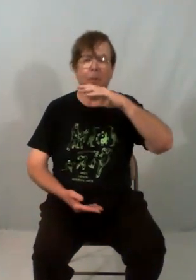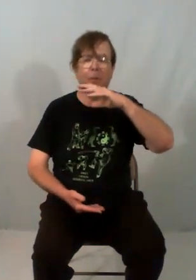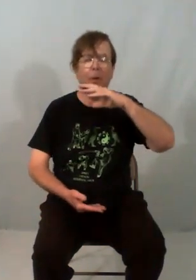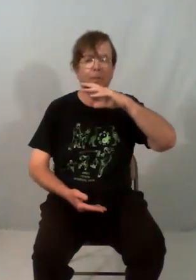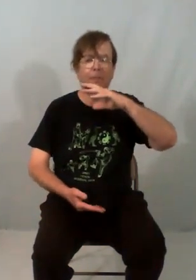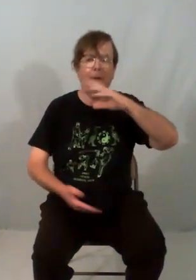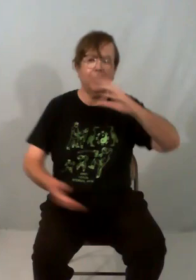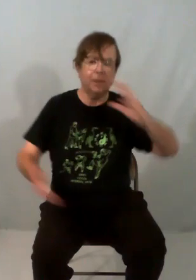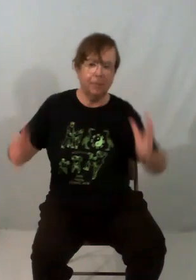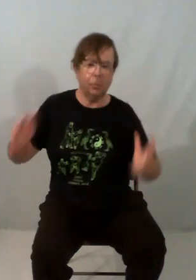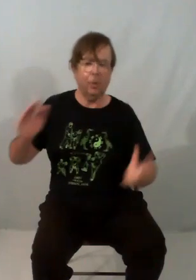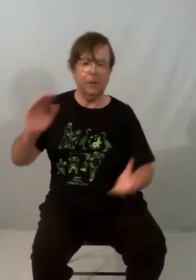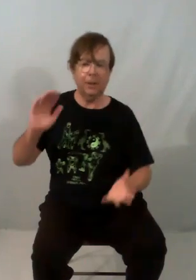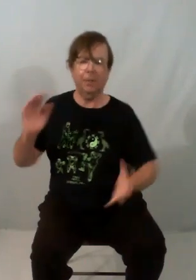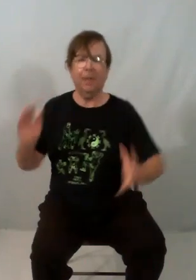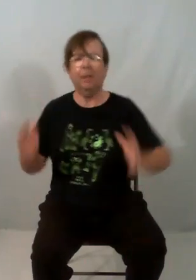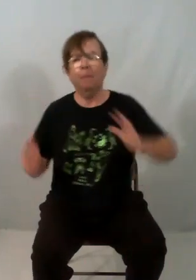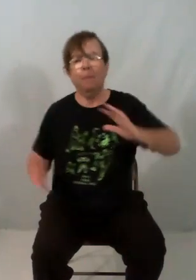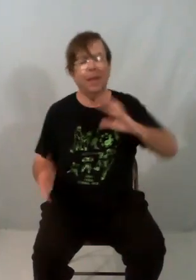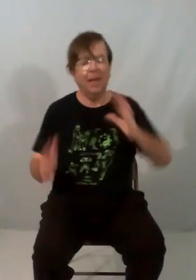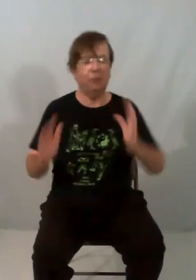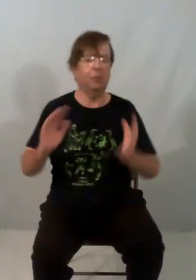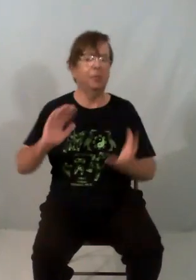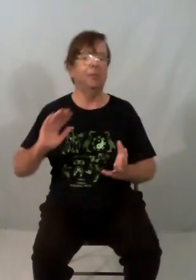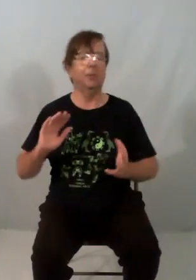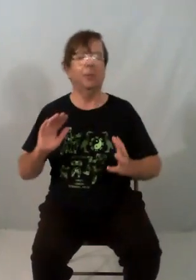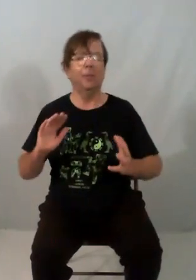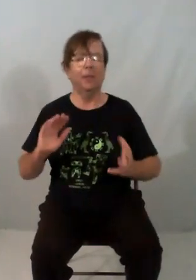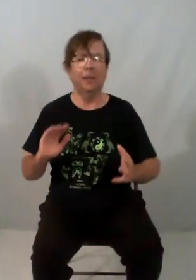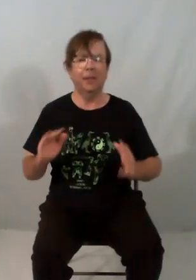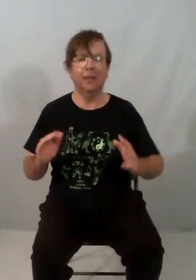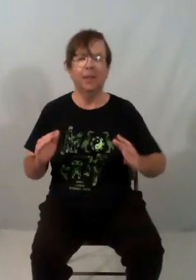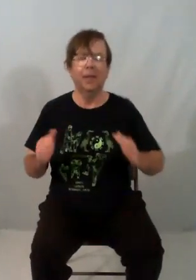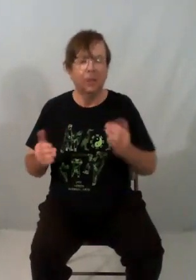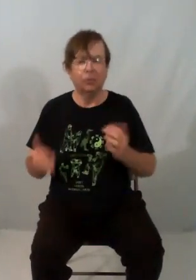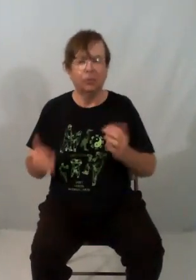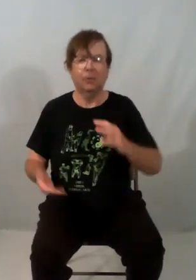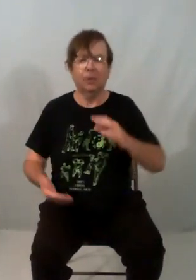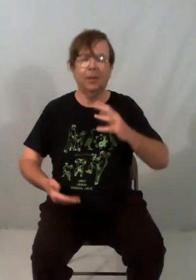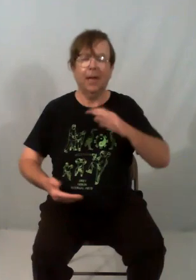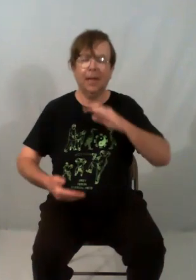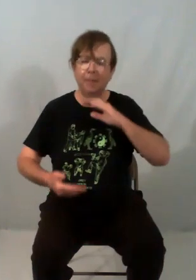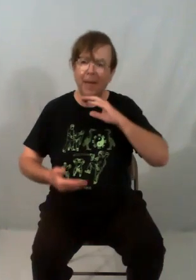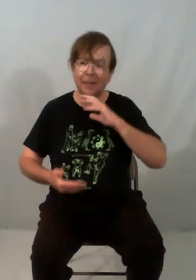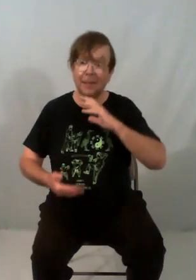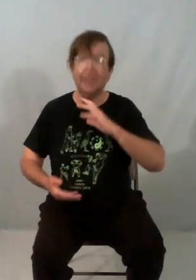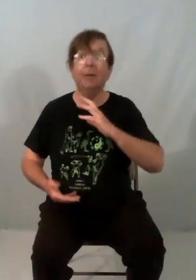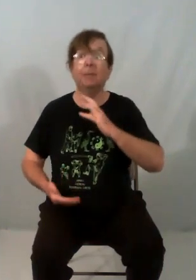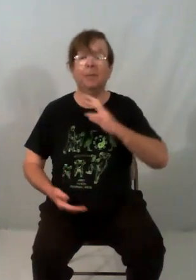quite often find ourselves wanting to make extra movements when we do this. Try not to do that. Keep the hands still for most